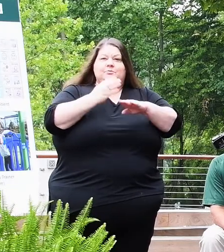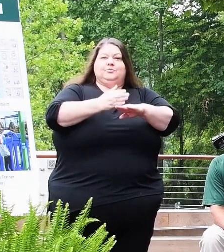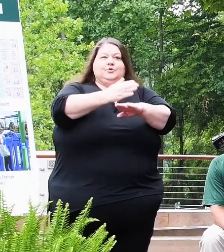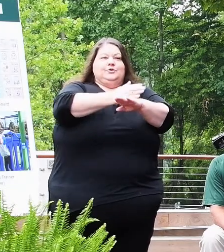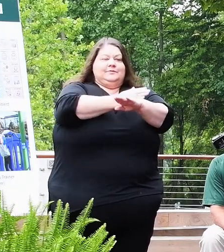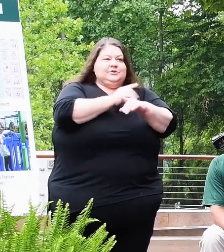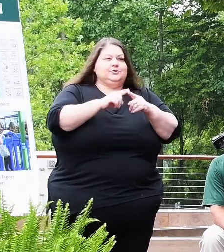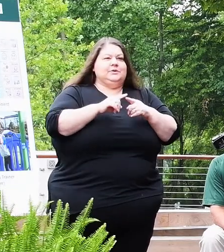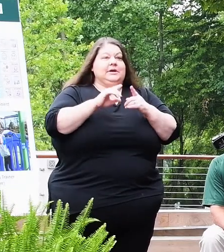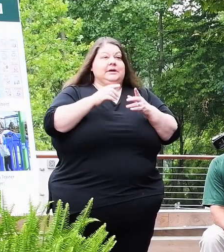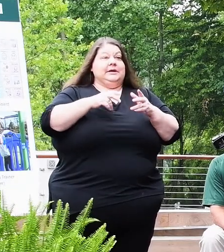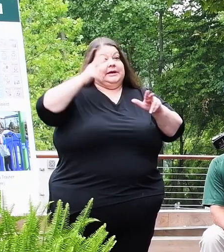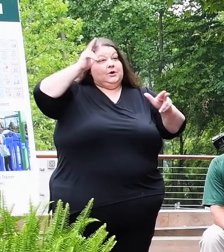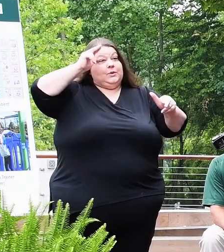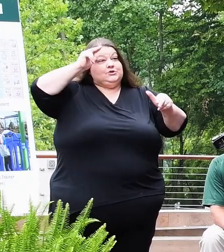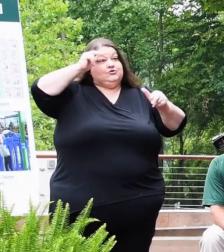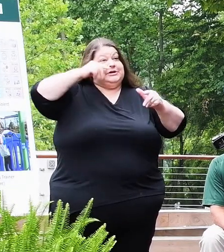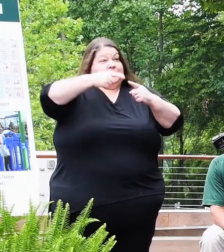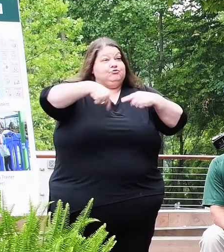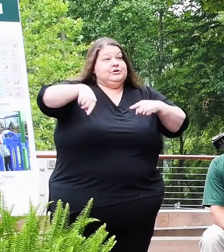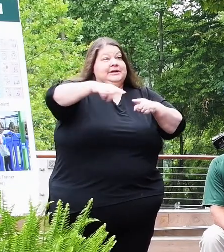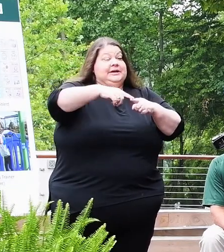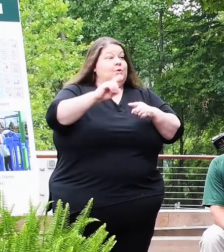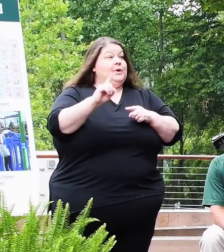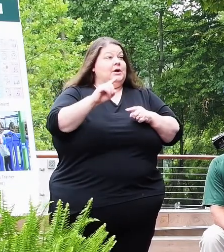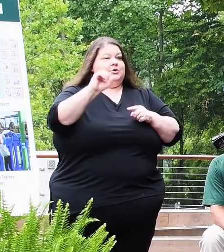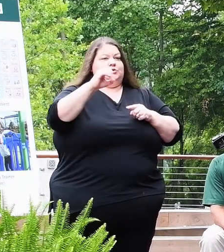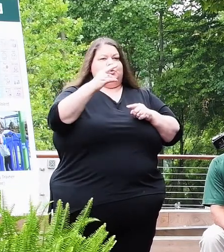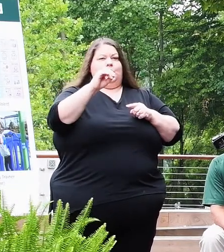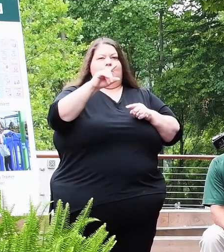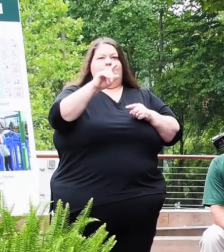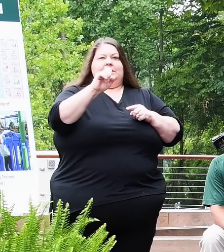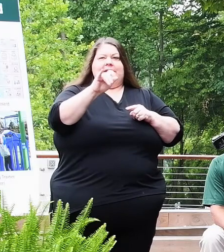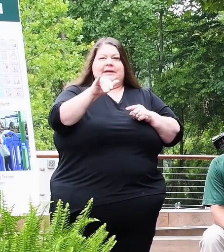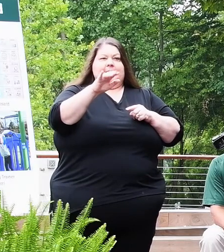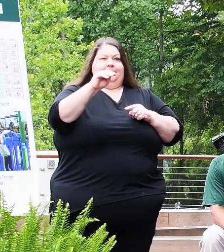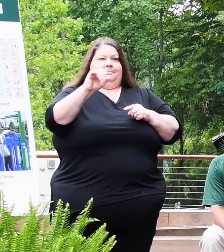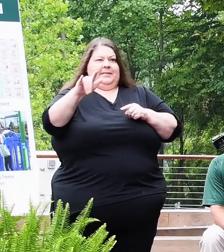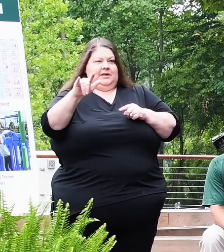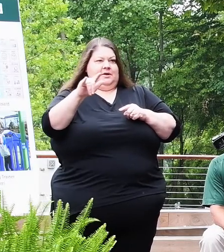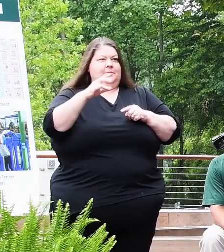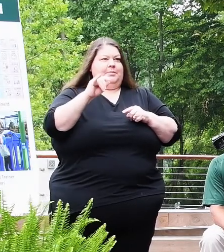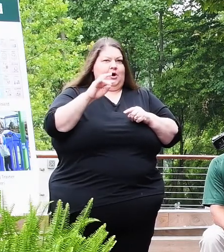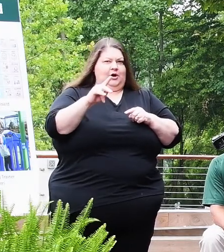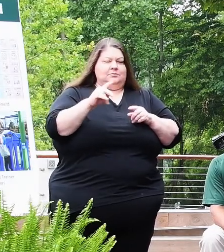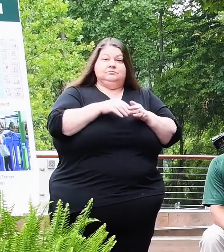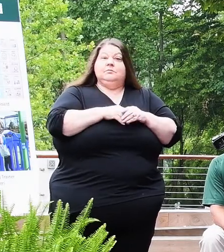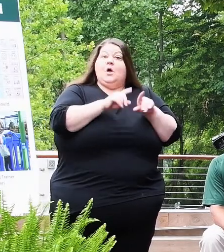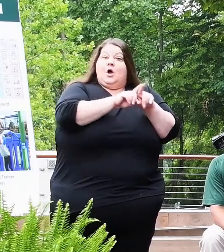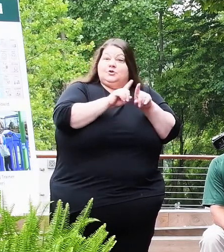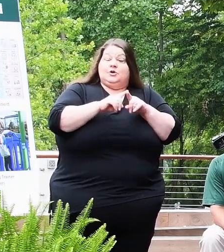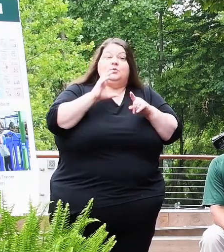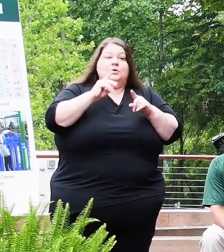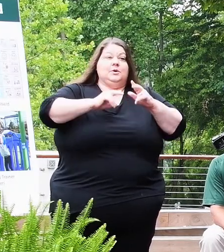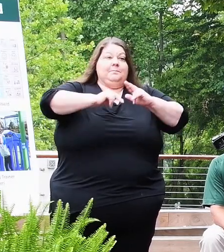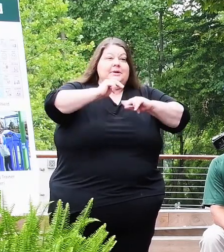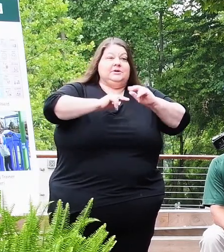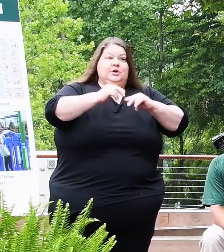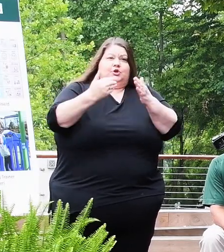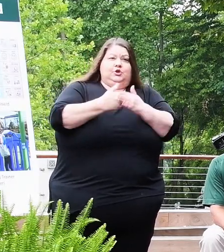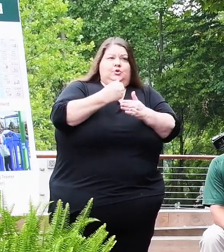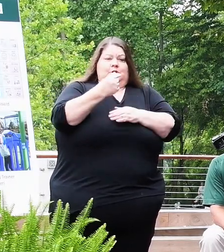to the equestrian ring at Schooley Mill Park. We will also be building a new grandstand